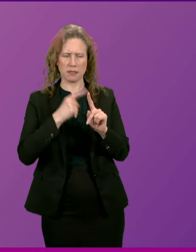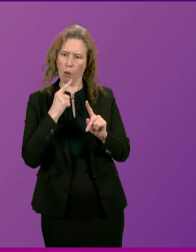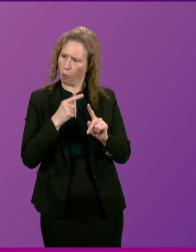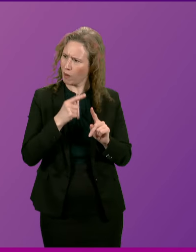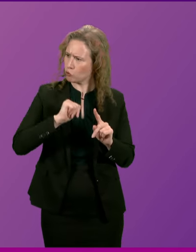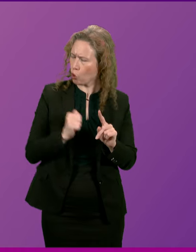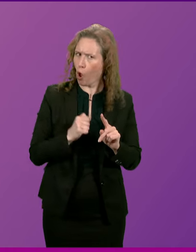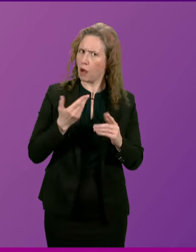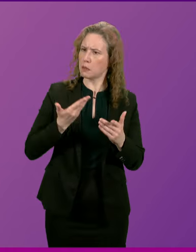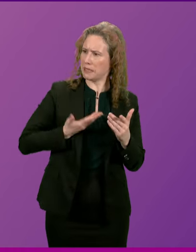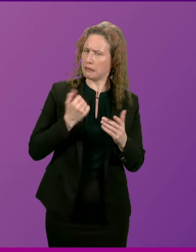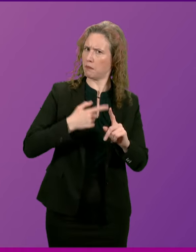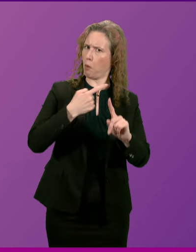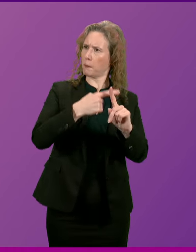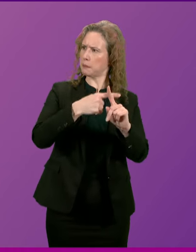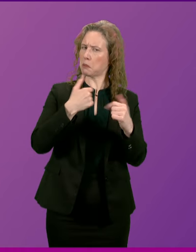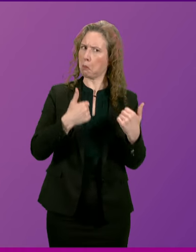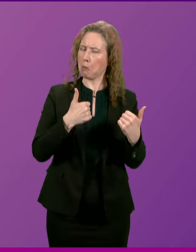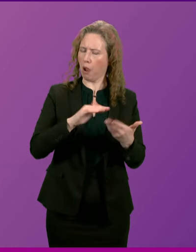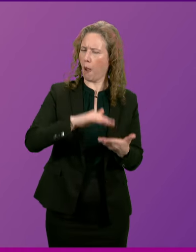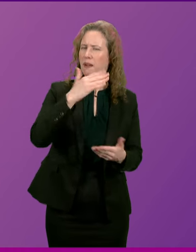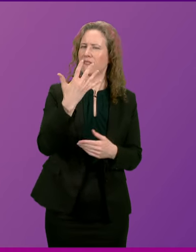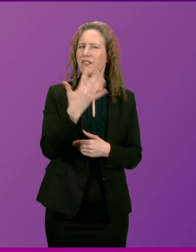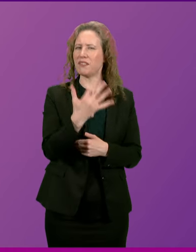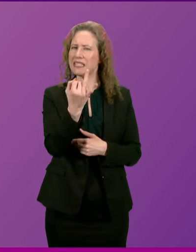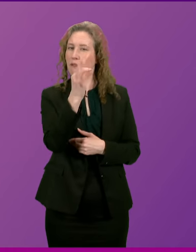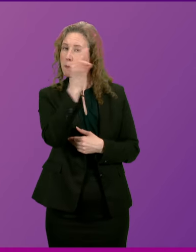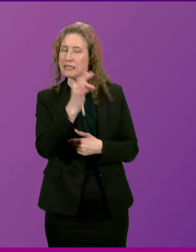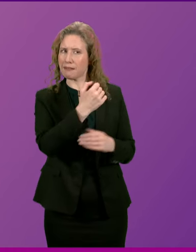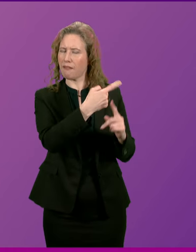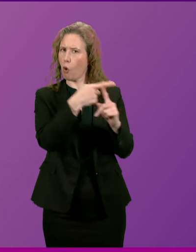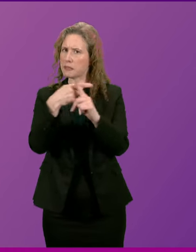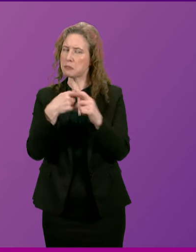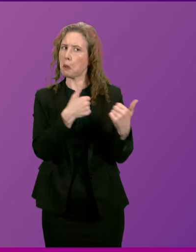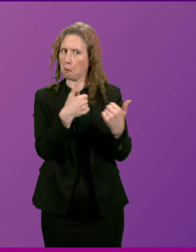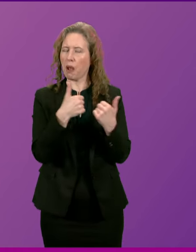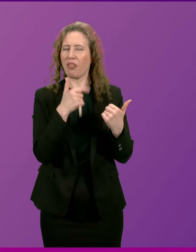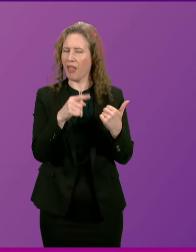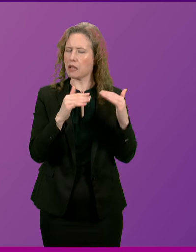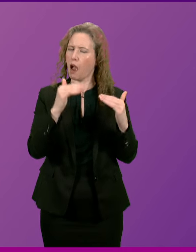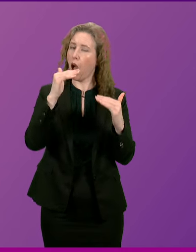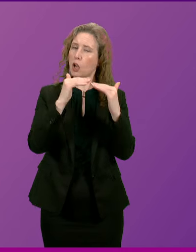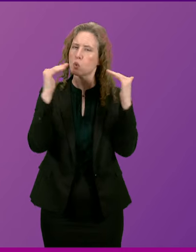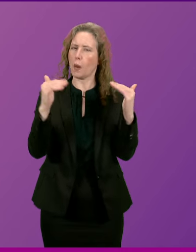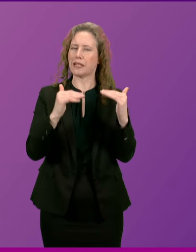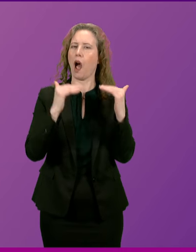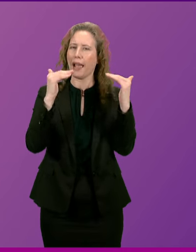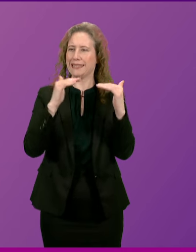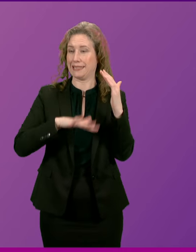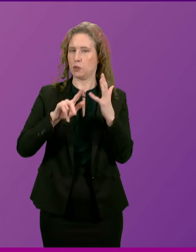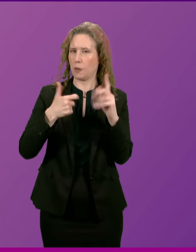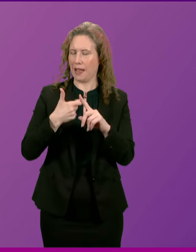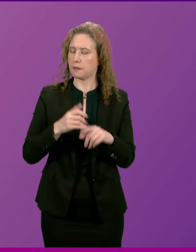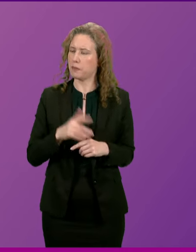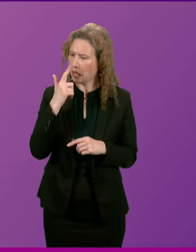Scotland up by 15 per cent in May to 57 per cent, the joint highest in the UK. Can the Deputy